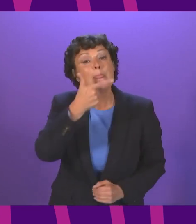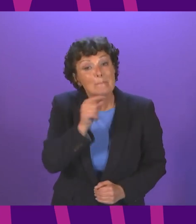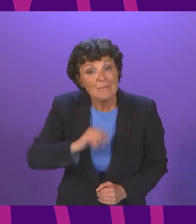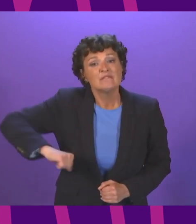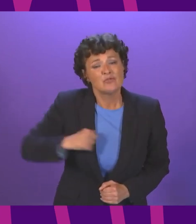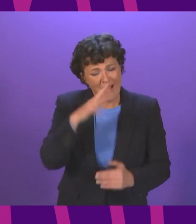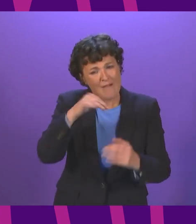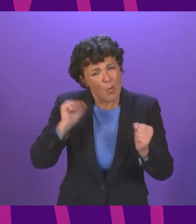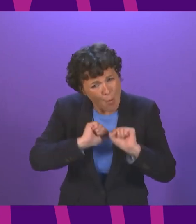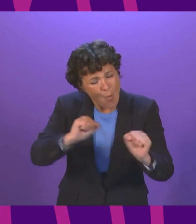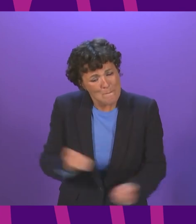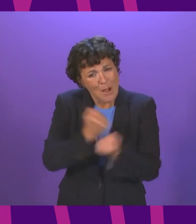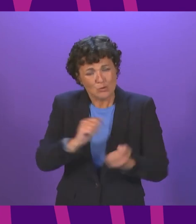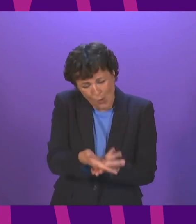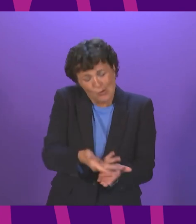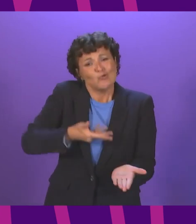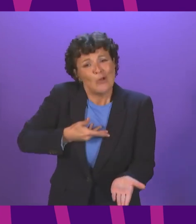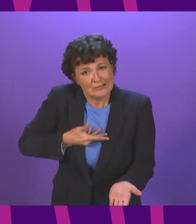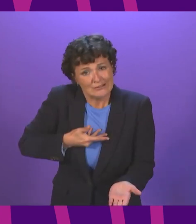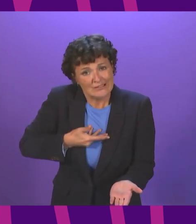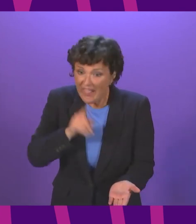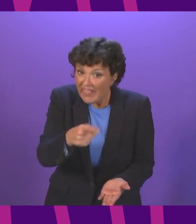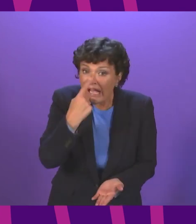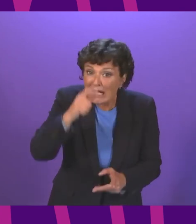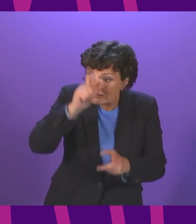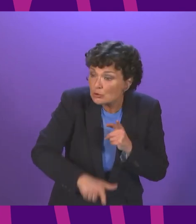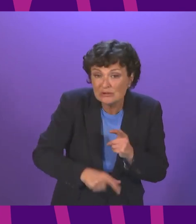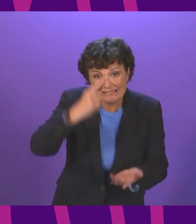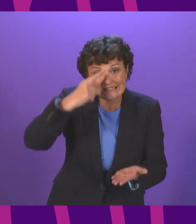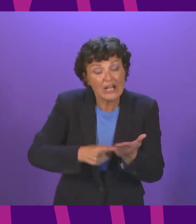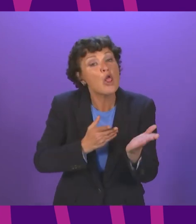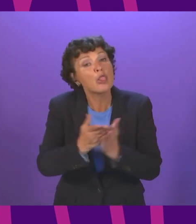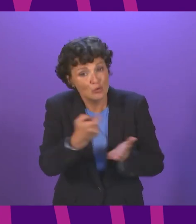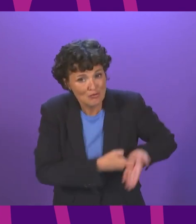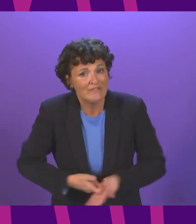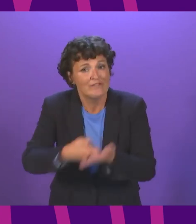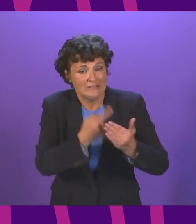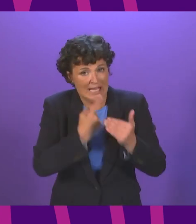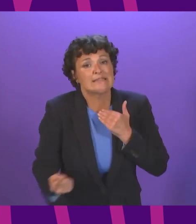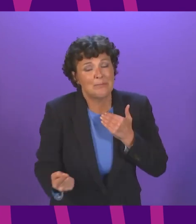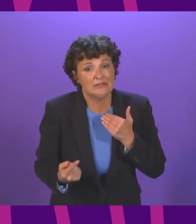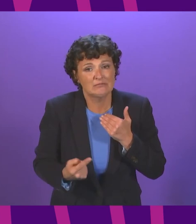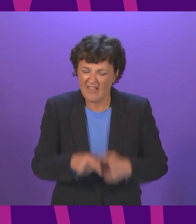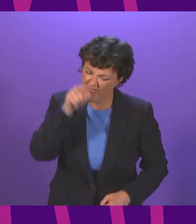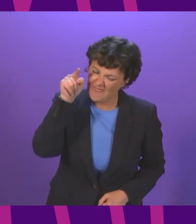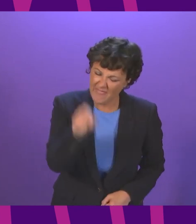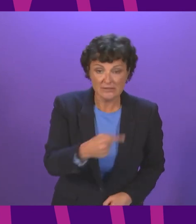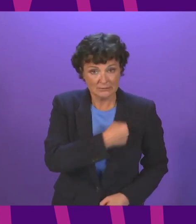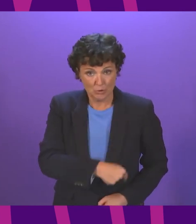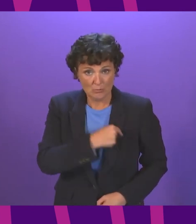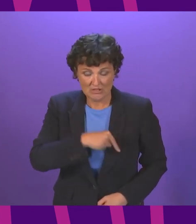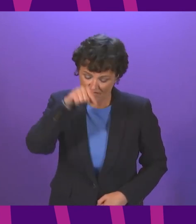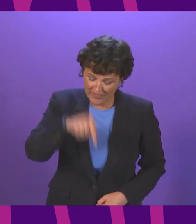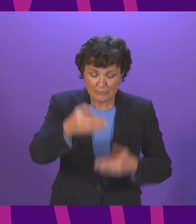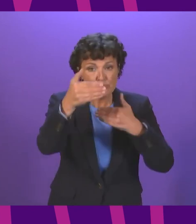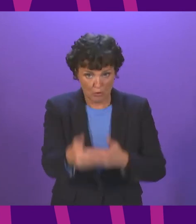and they can do that by taking the power into their own hands through a referendum on independence. That is the promise of